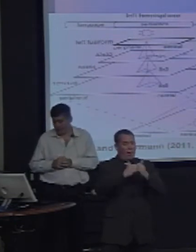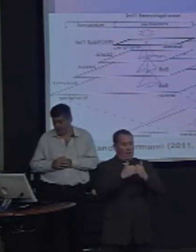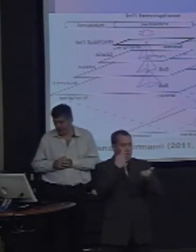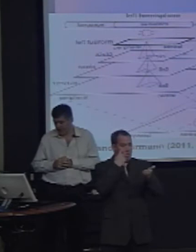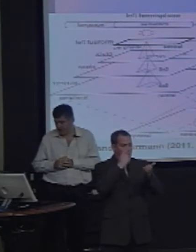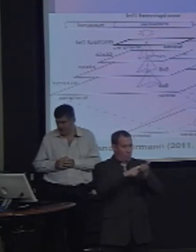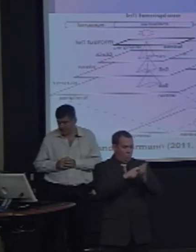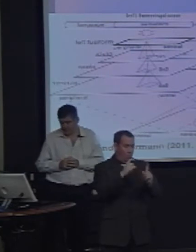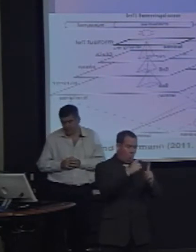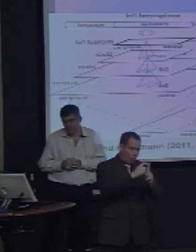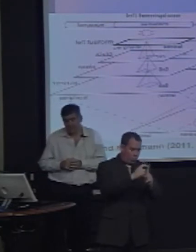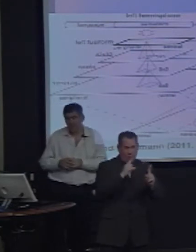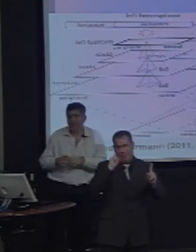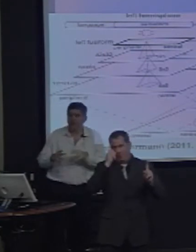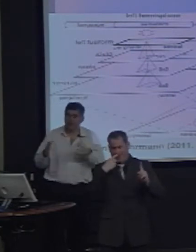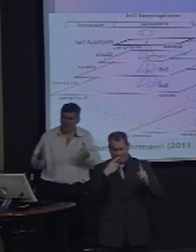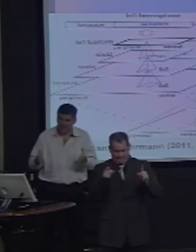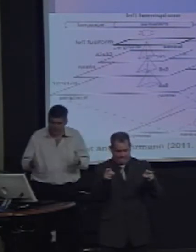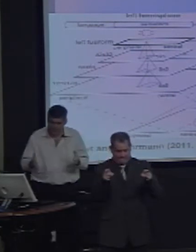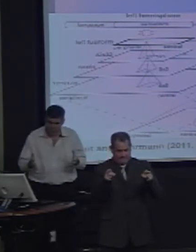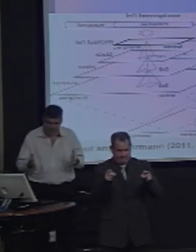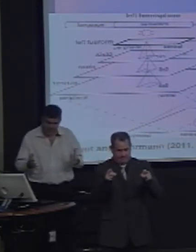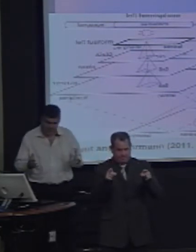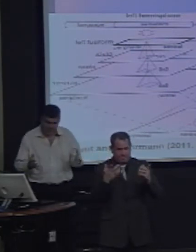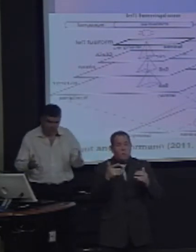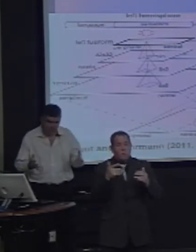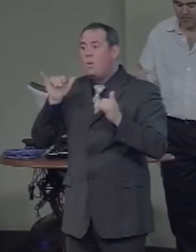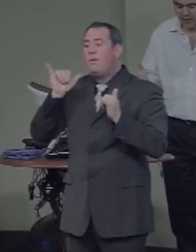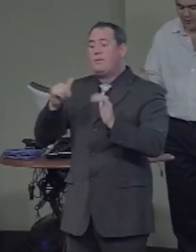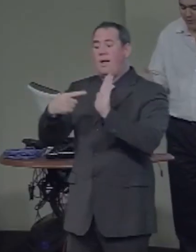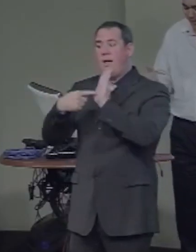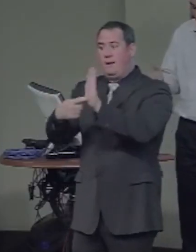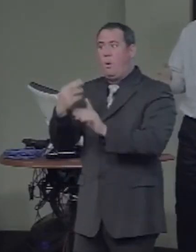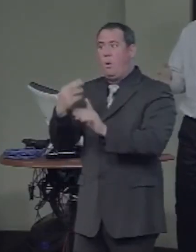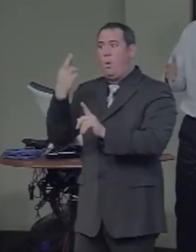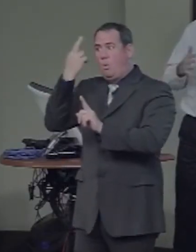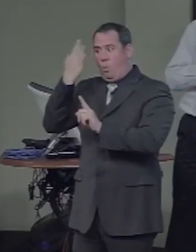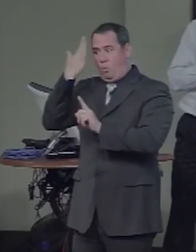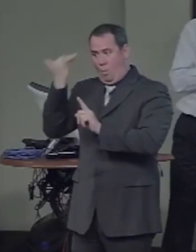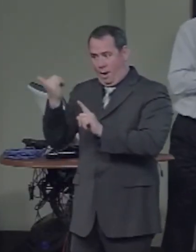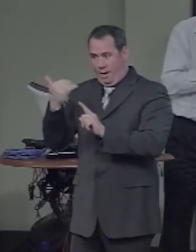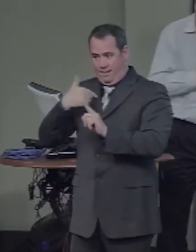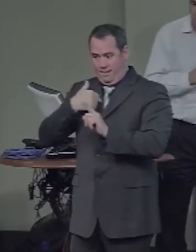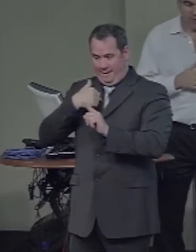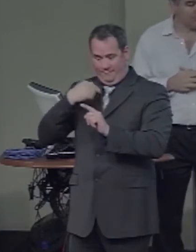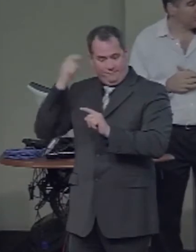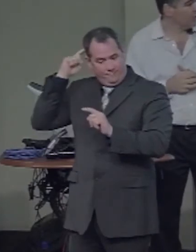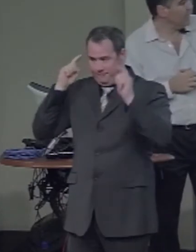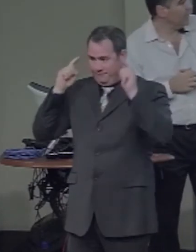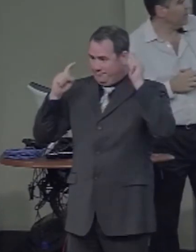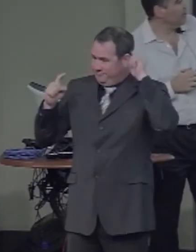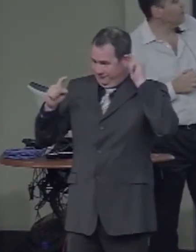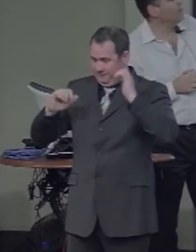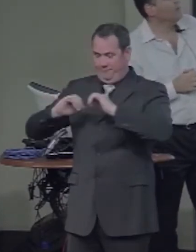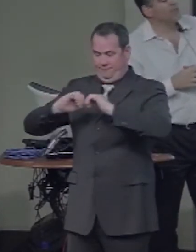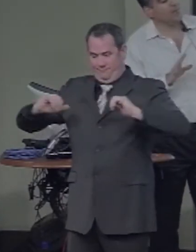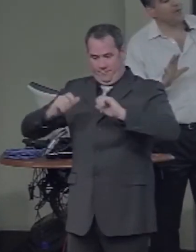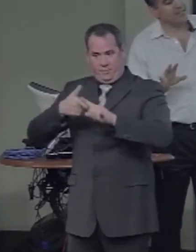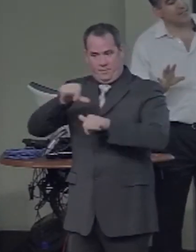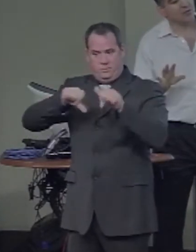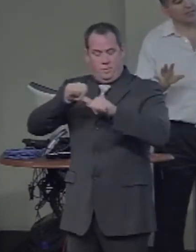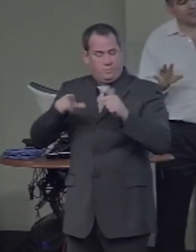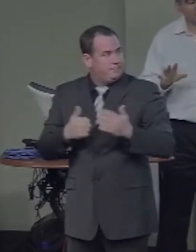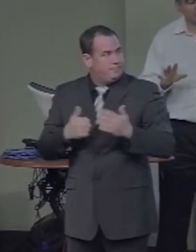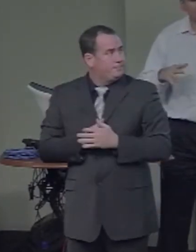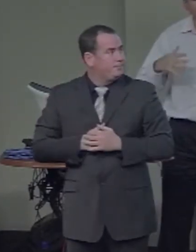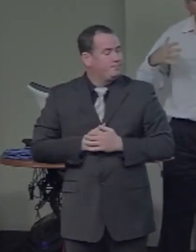the two hemispheres. So the basic organization of the model, it's not literally what I'm showing here, but the